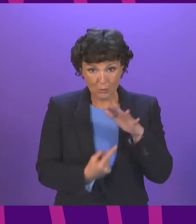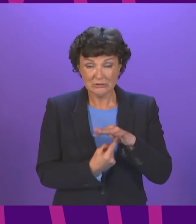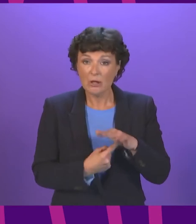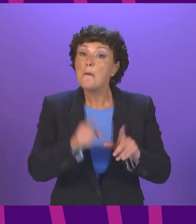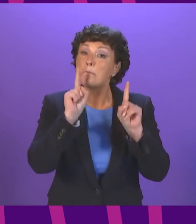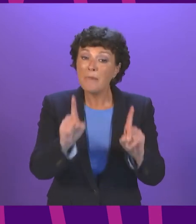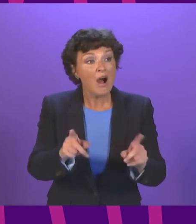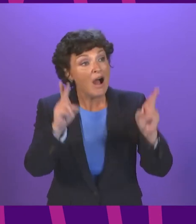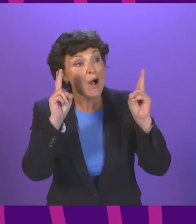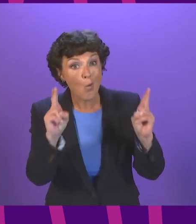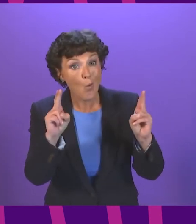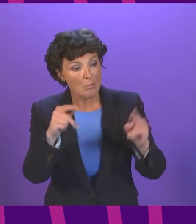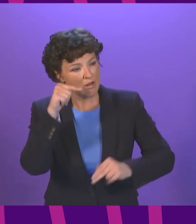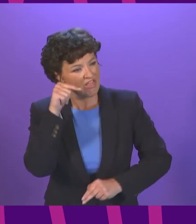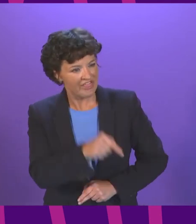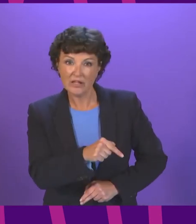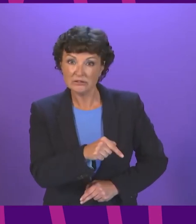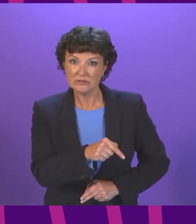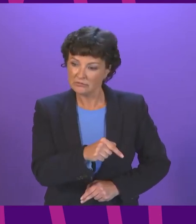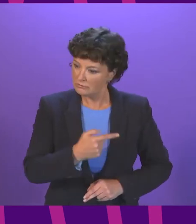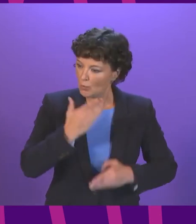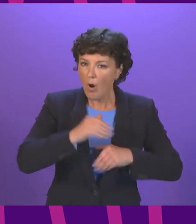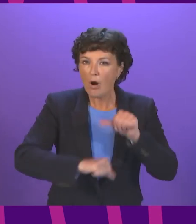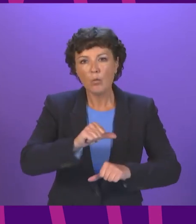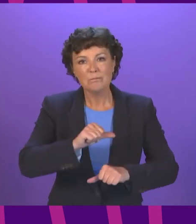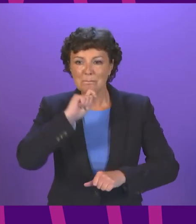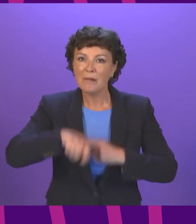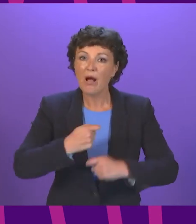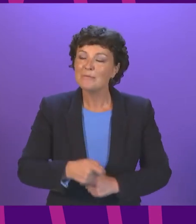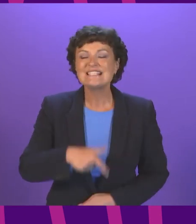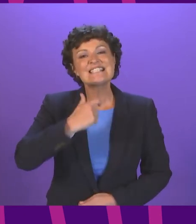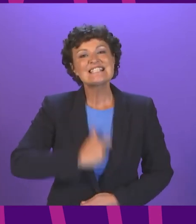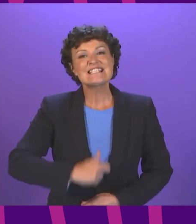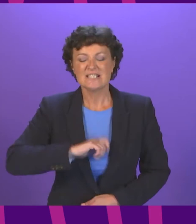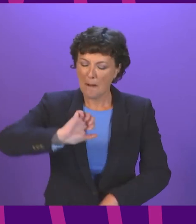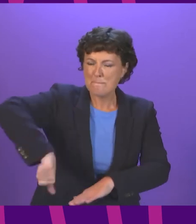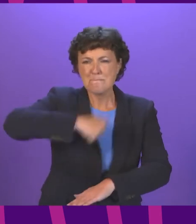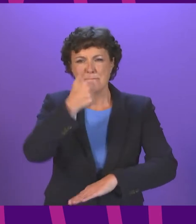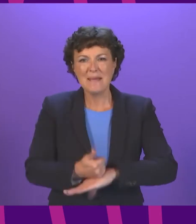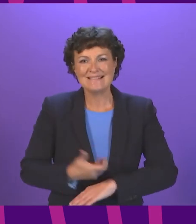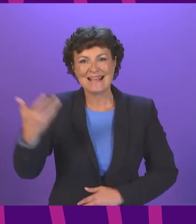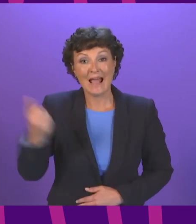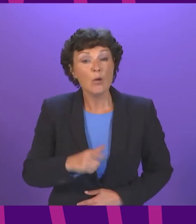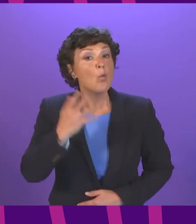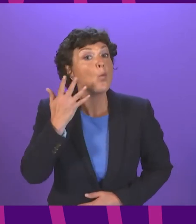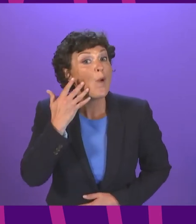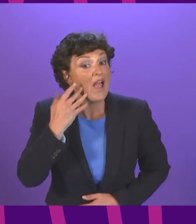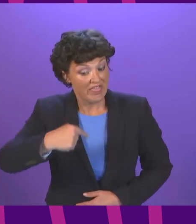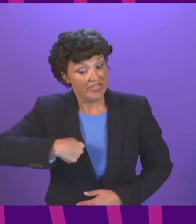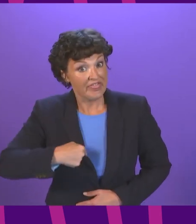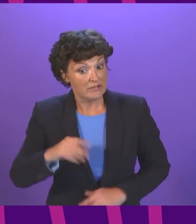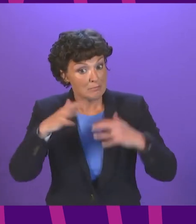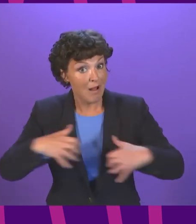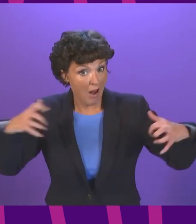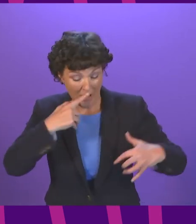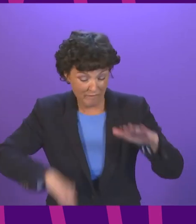will also lay the foundations for the introduction of a citizen's basic income when this Parliament has full powers over tax